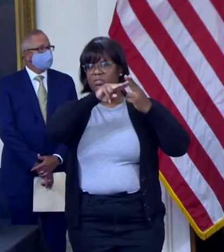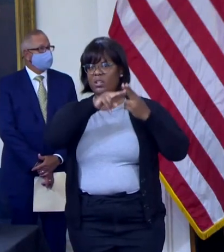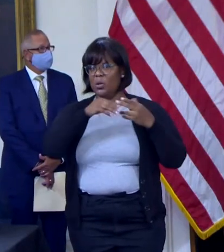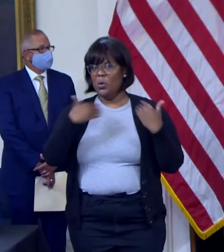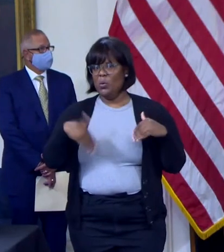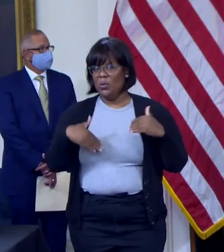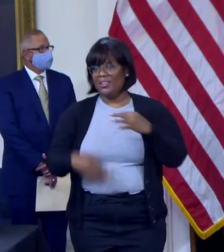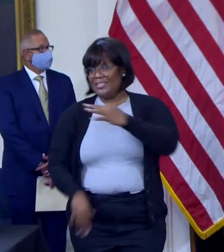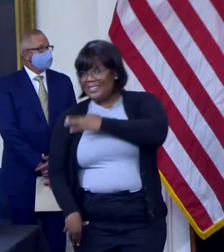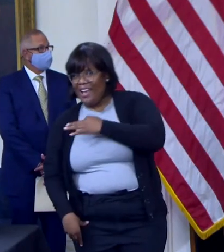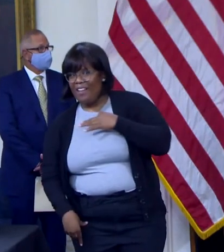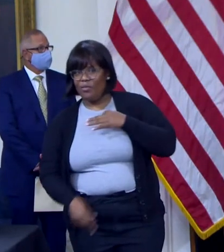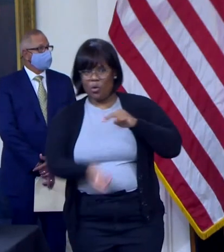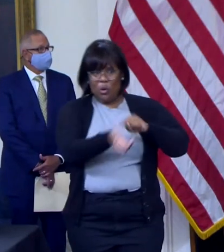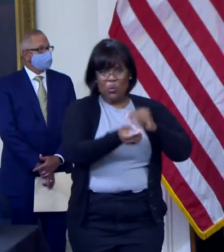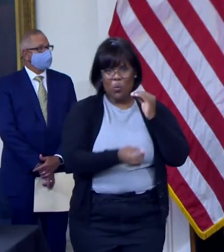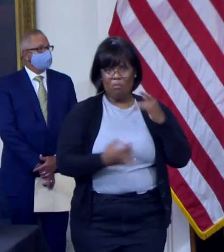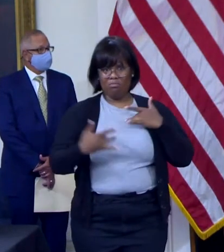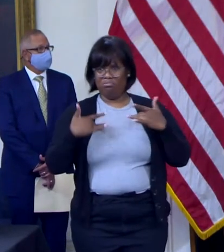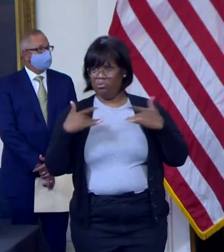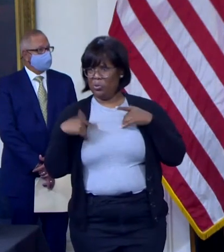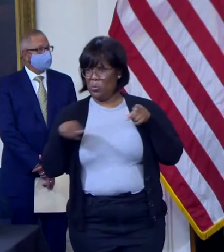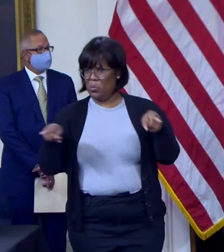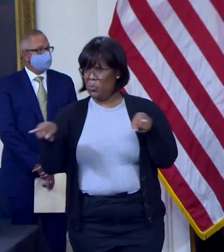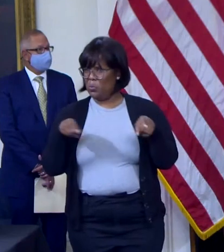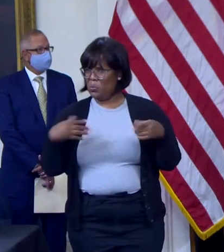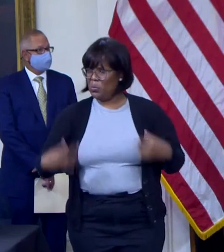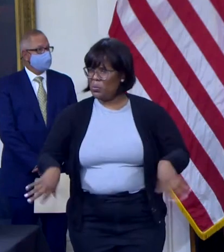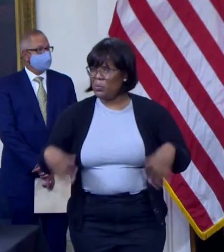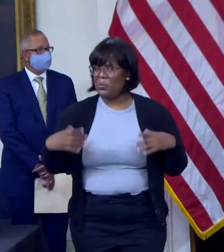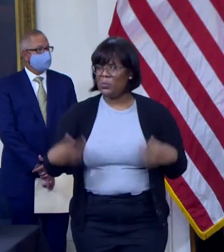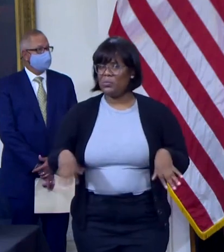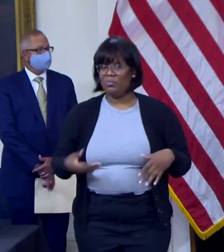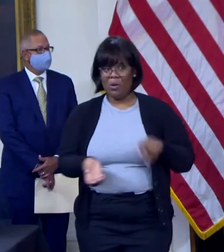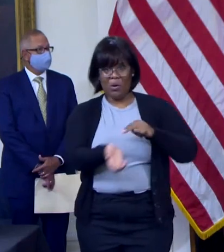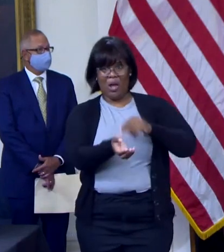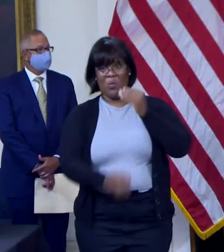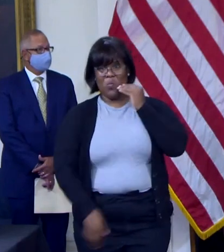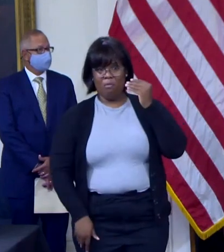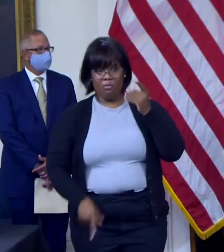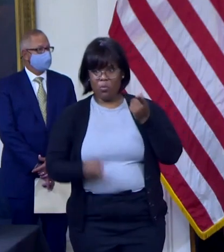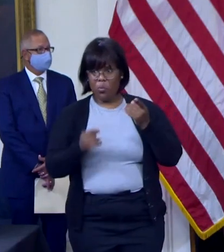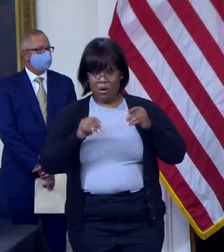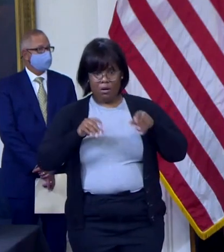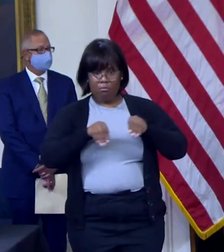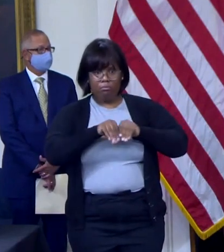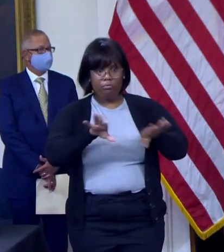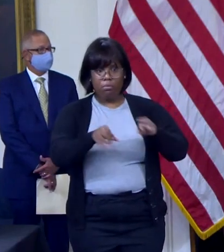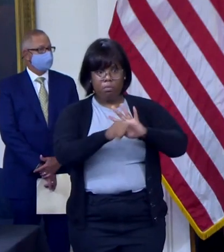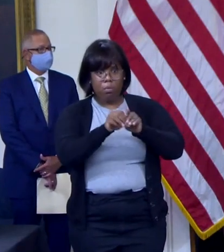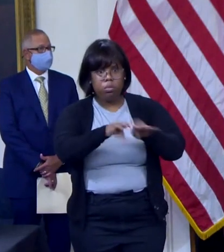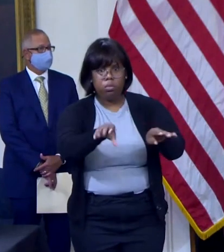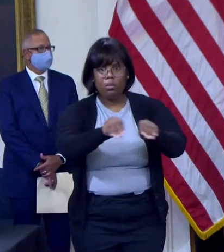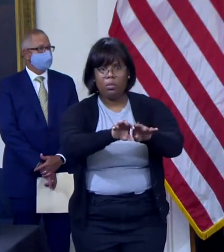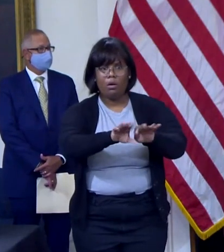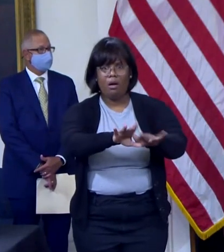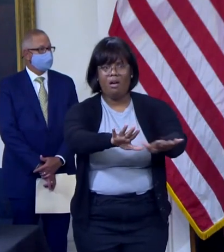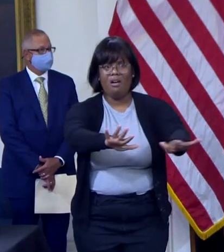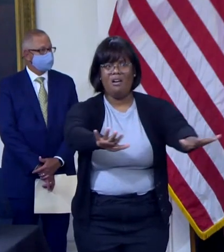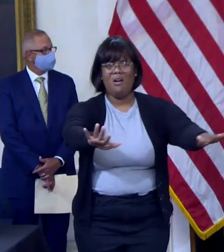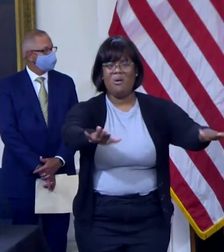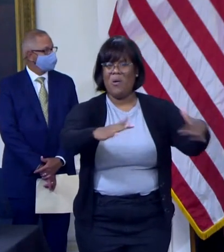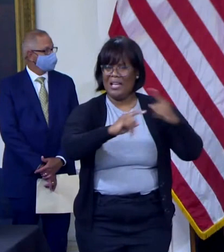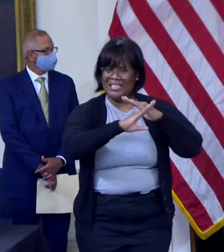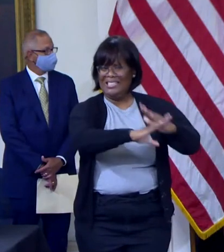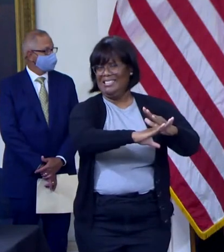nursing homes. This has been a consistent source of outbreaks in these facilities throughout the pandemic. In response, today I am